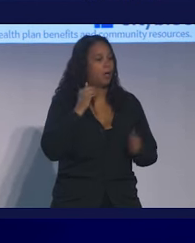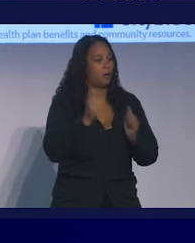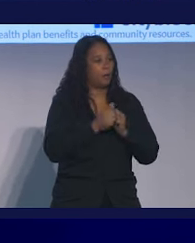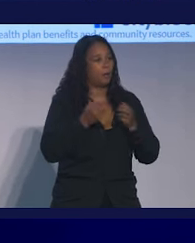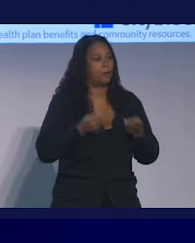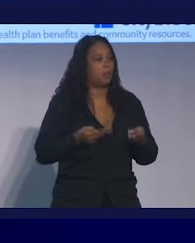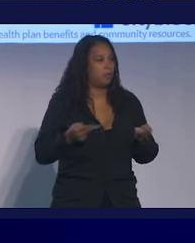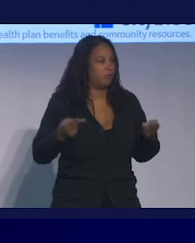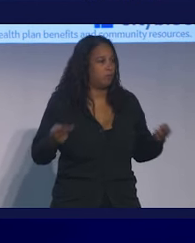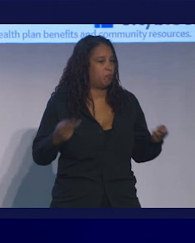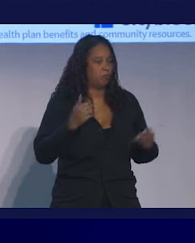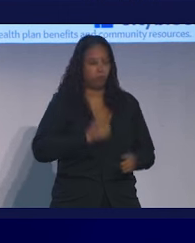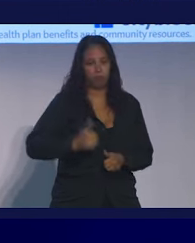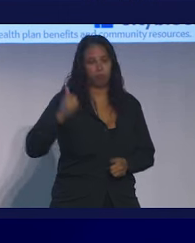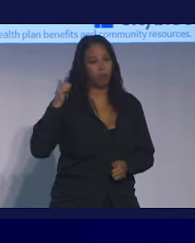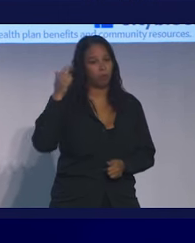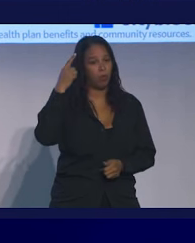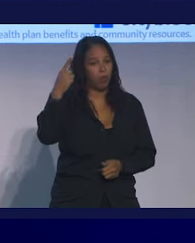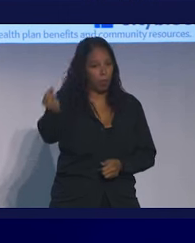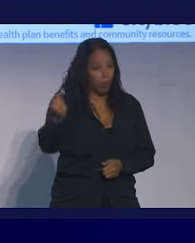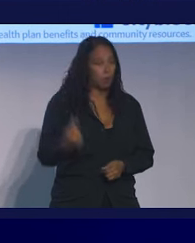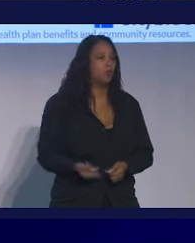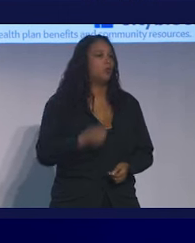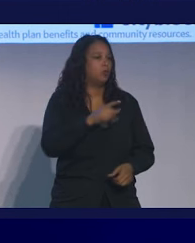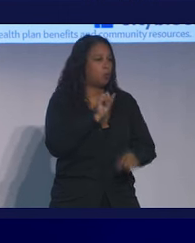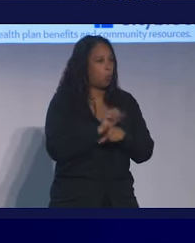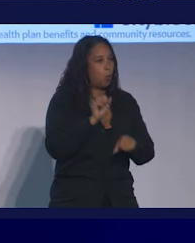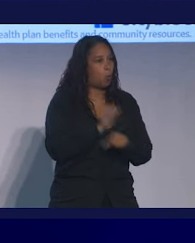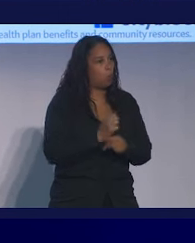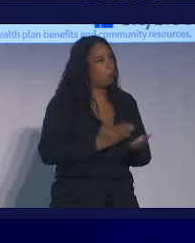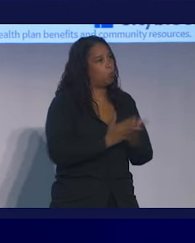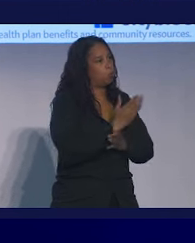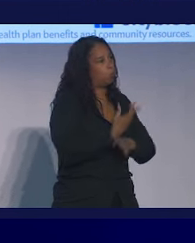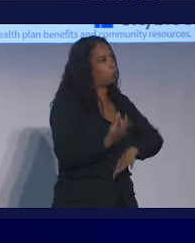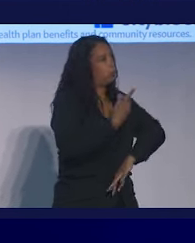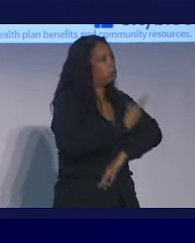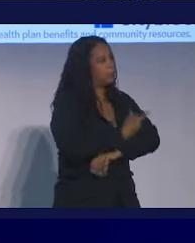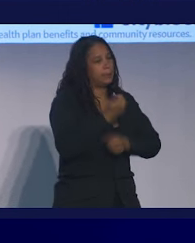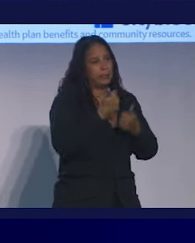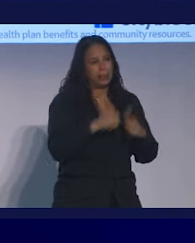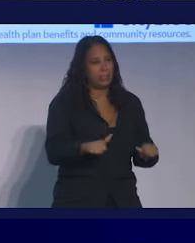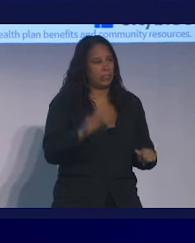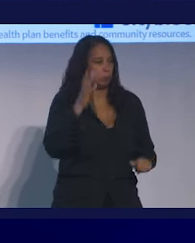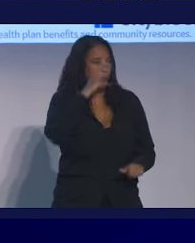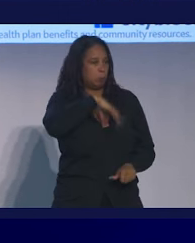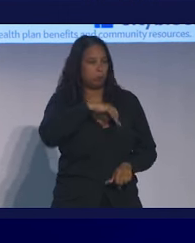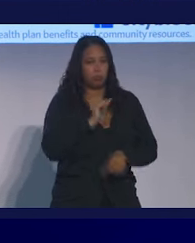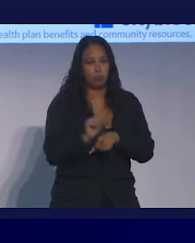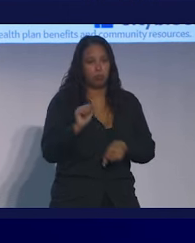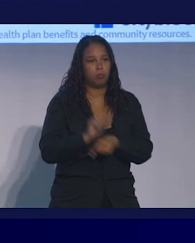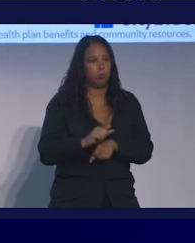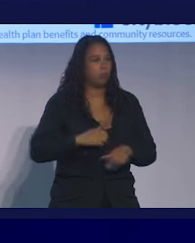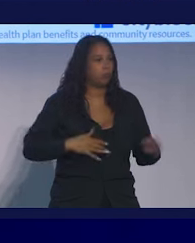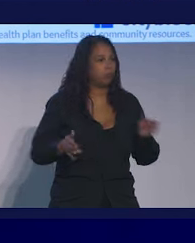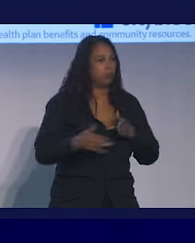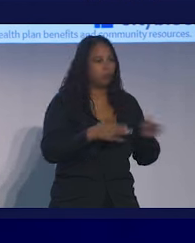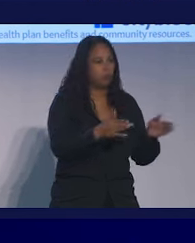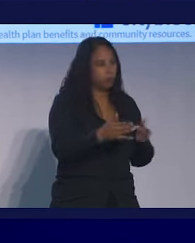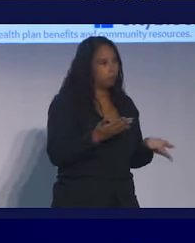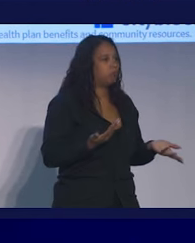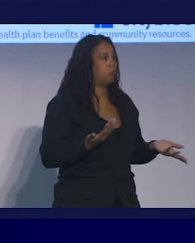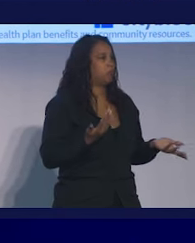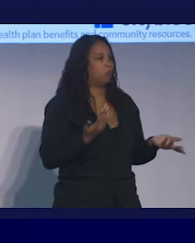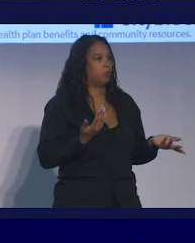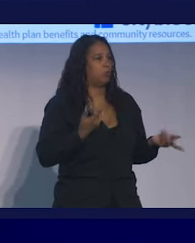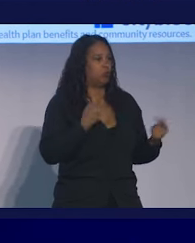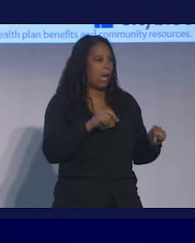so she refused to go there. She would work during the day any odd job she could find. would panhandle. Sometimes she would prostitute to